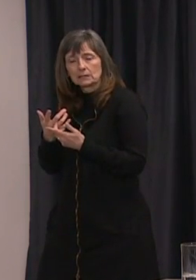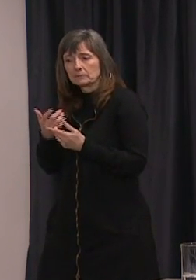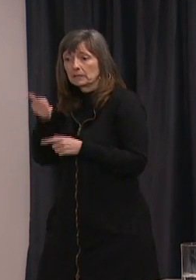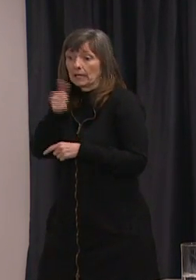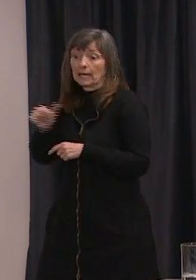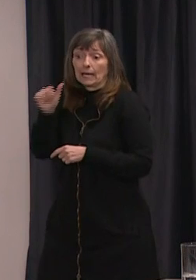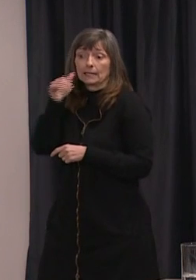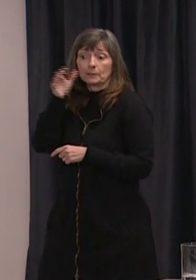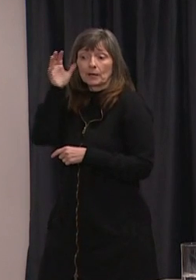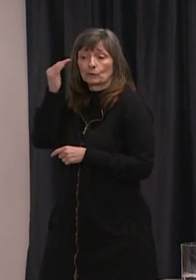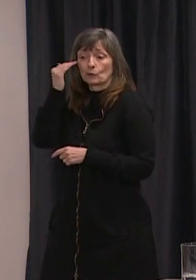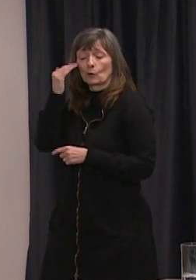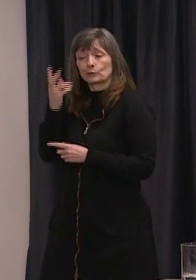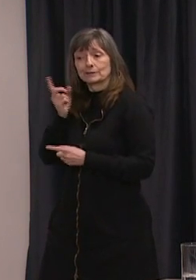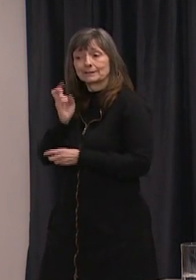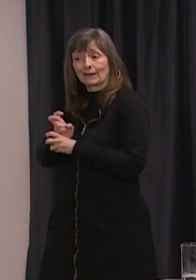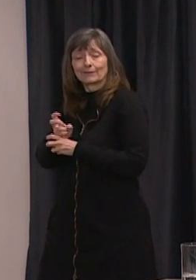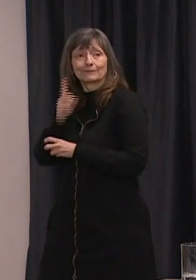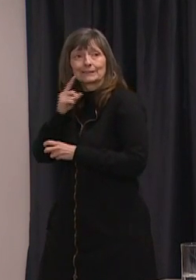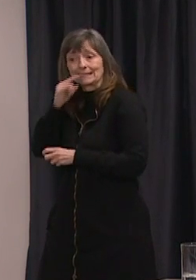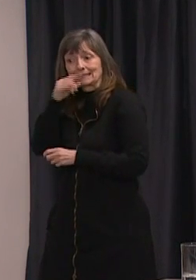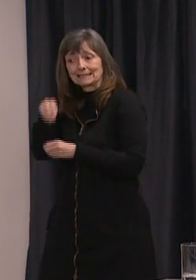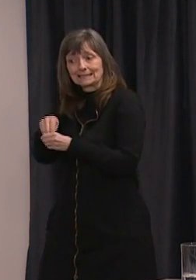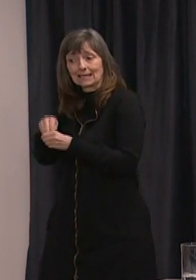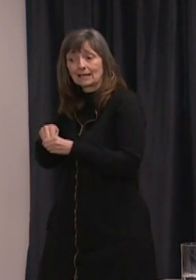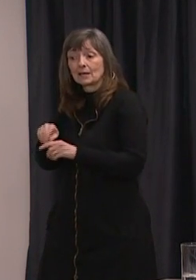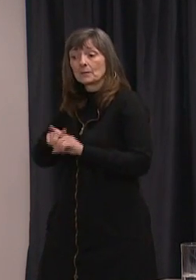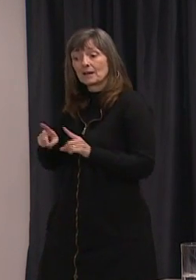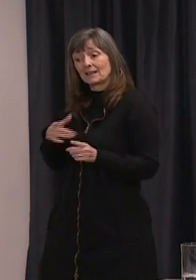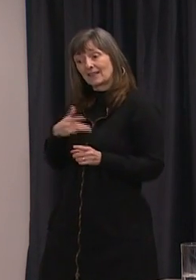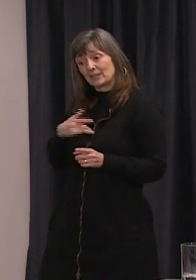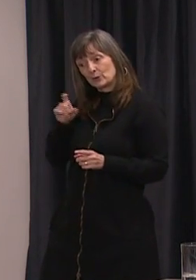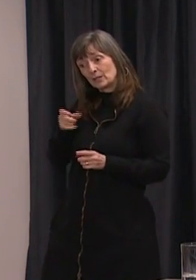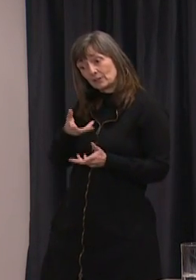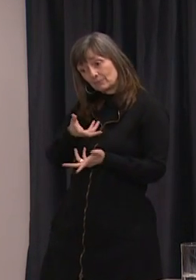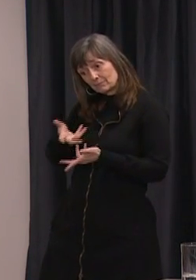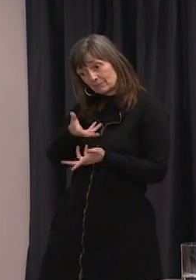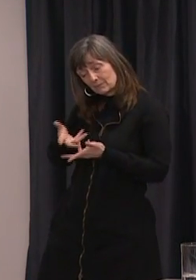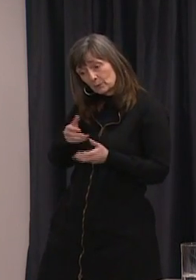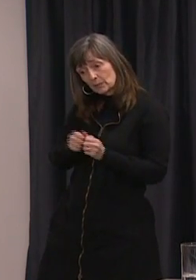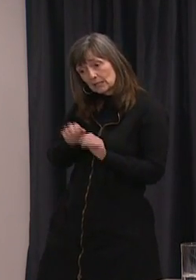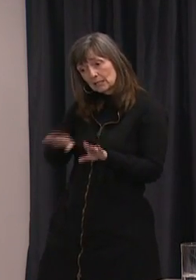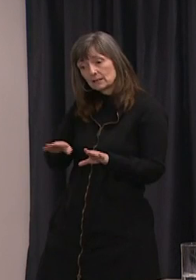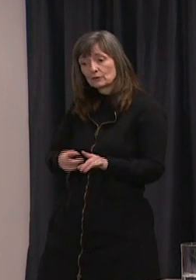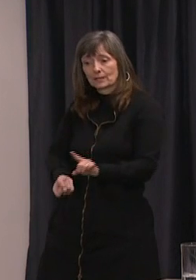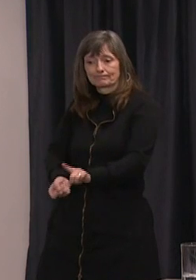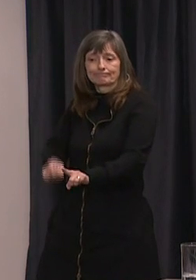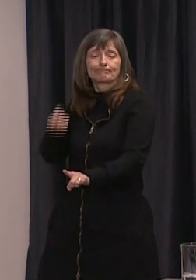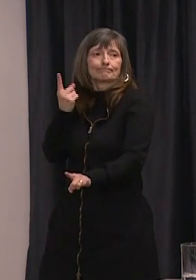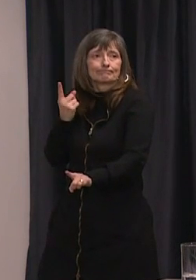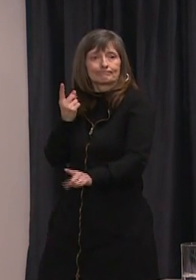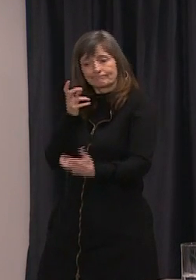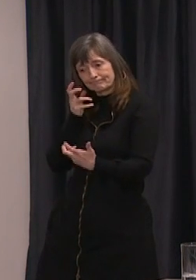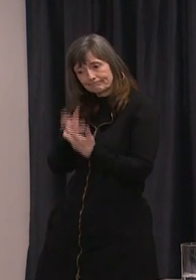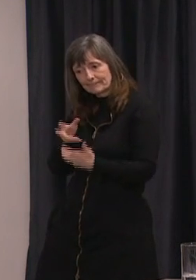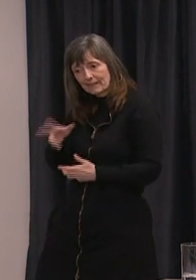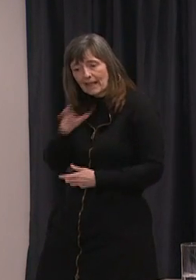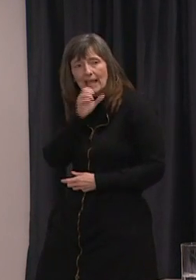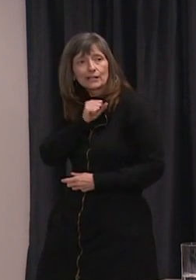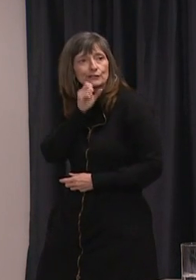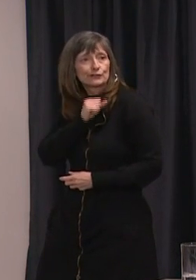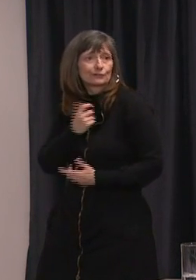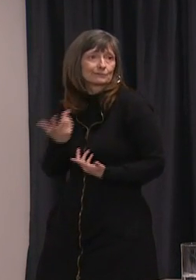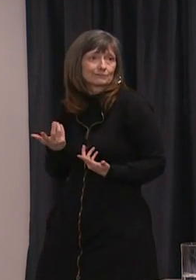will know um i think you need to speak to children in a way that they appreciate appropriate for their age